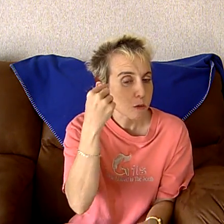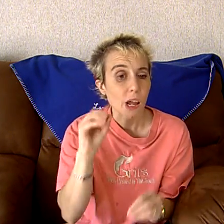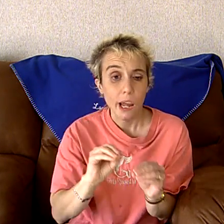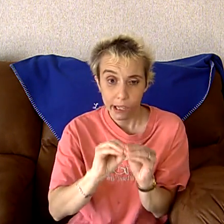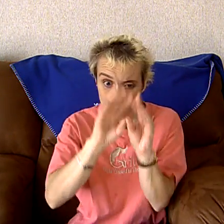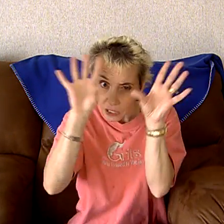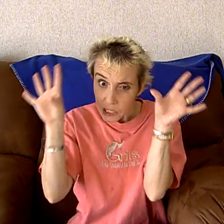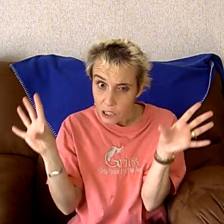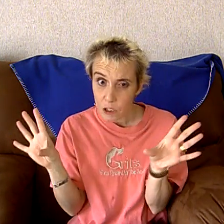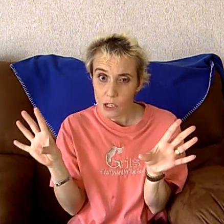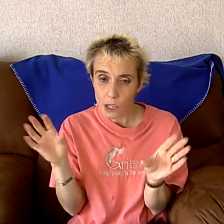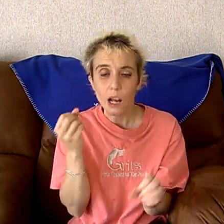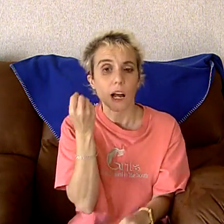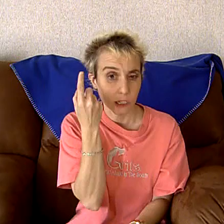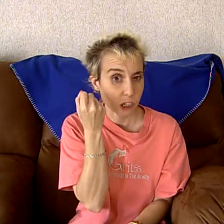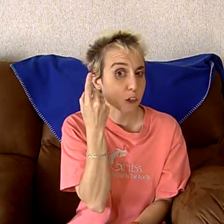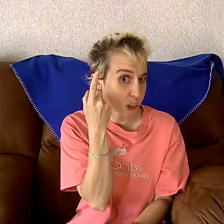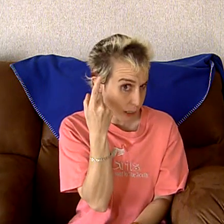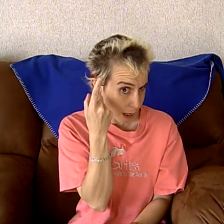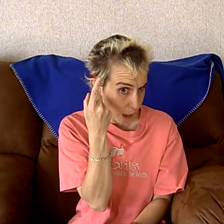is clear, I can understand.